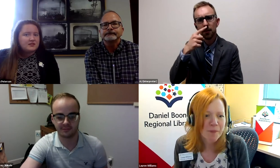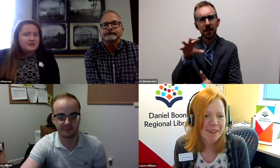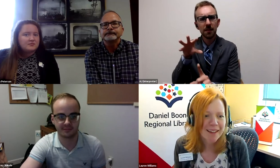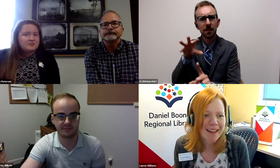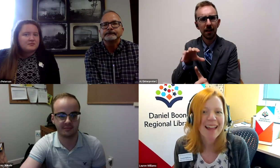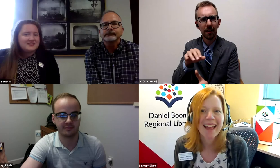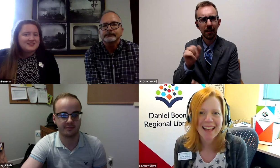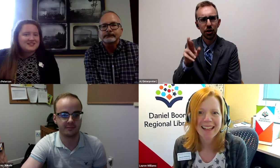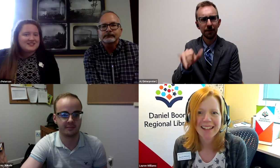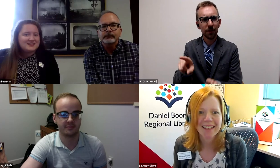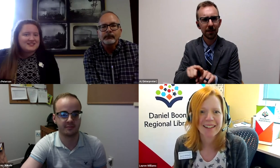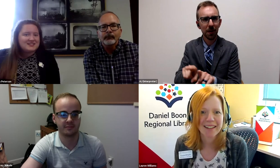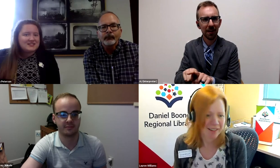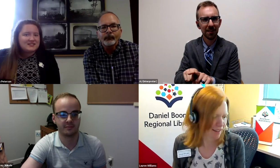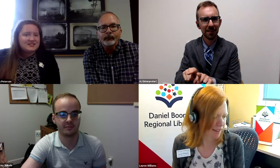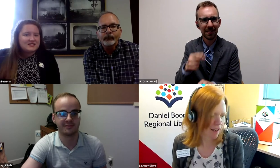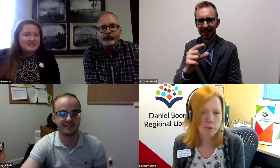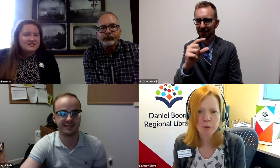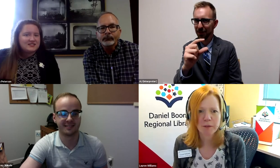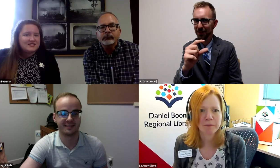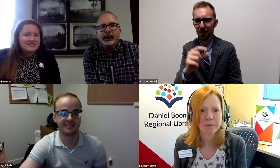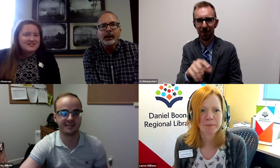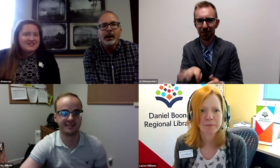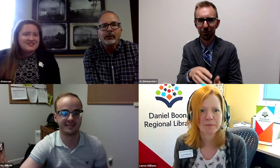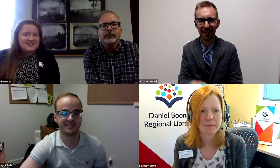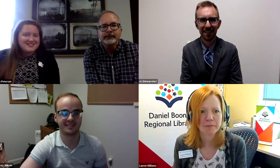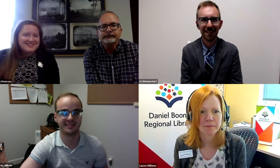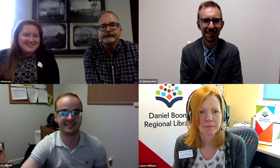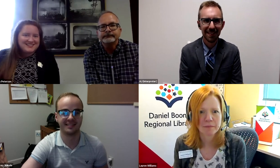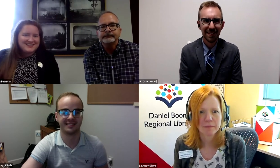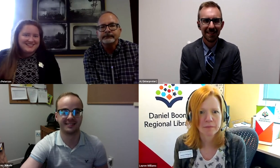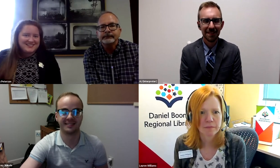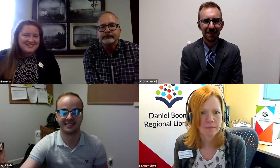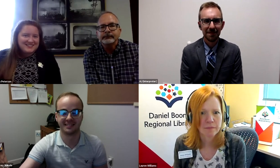Do you mind spotlighting Jeffrey as well? Oh, sure. very small on the screen.